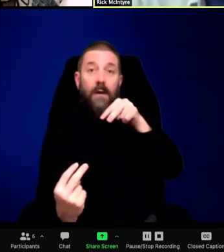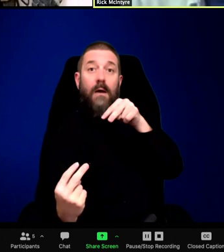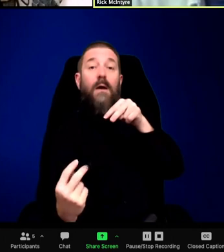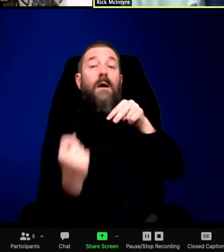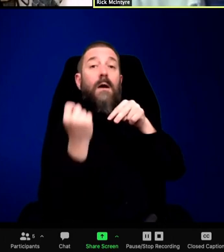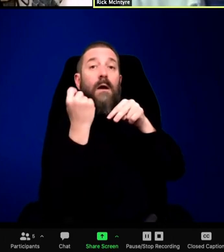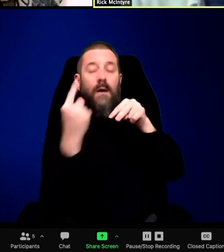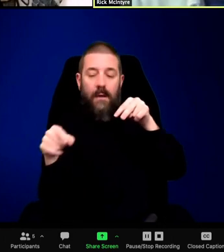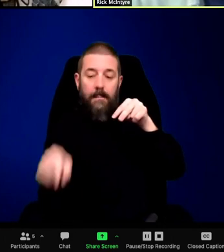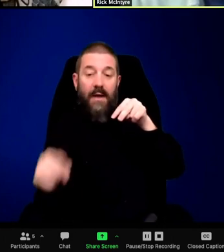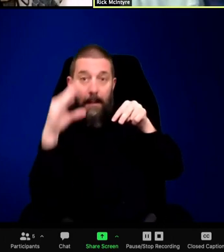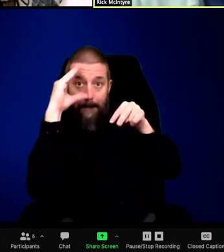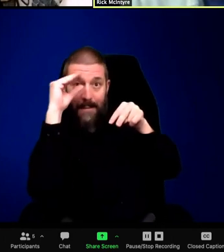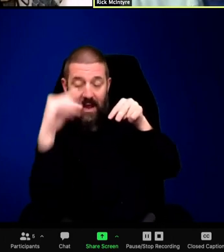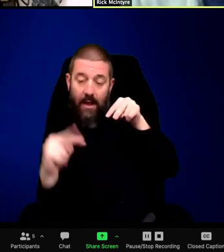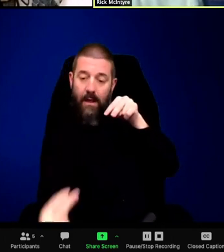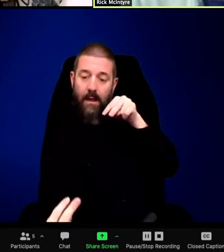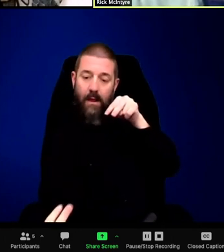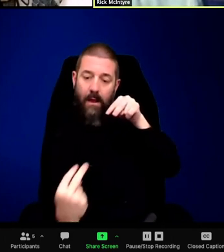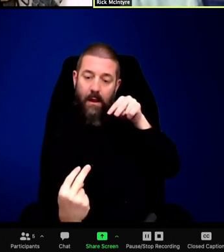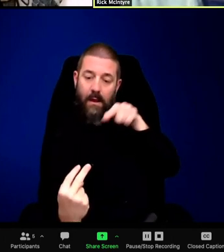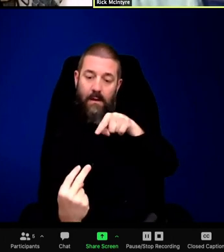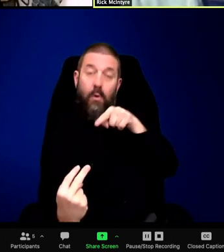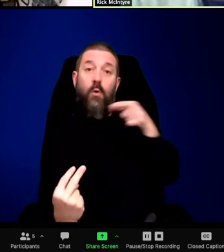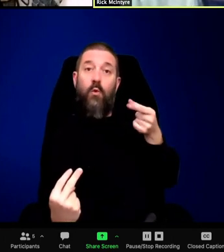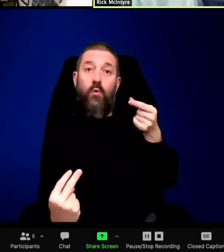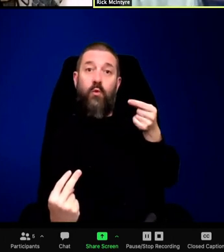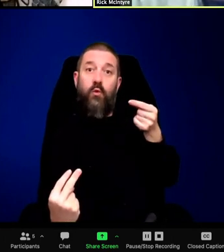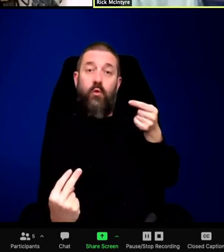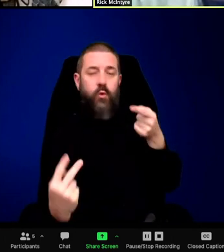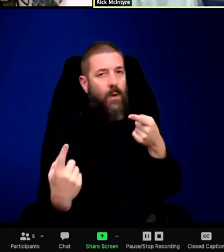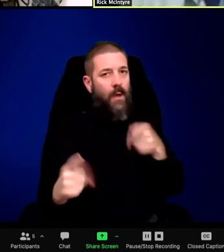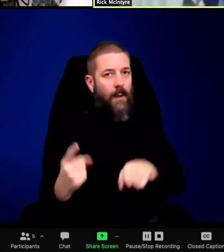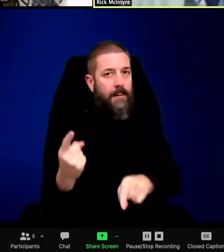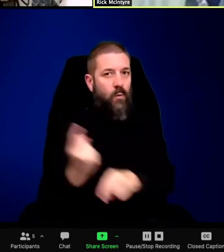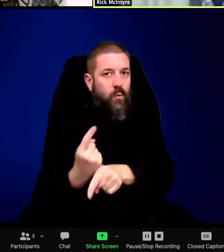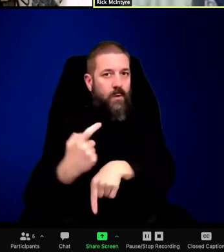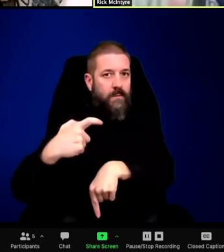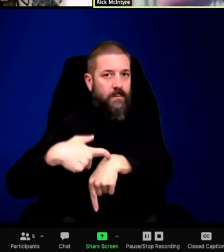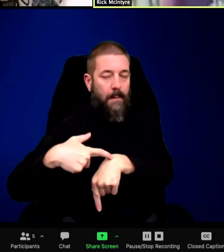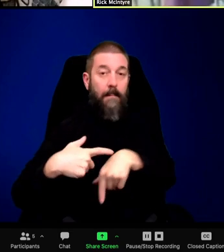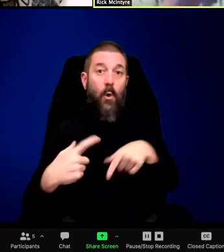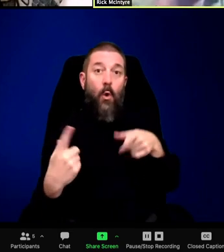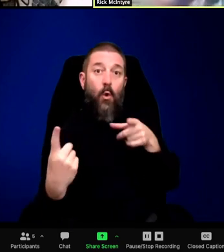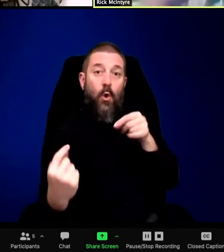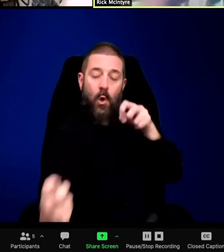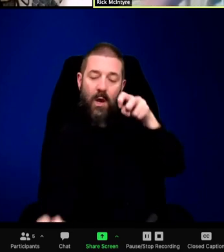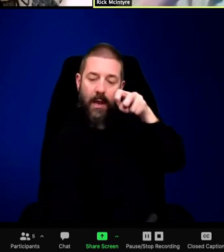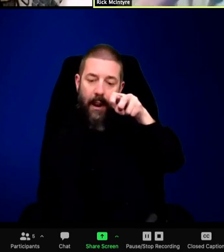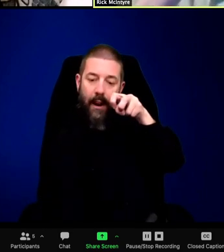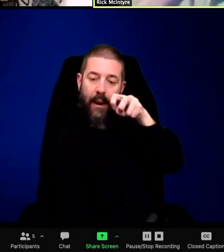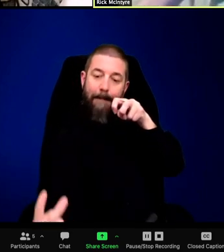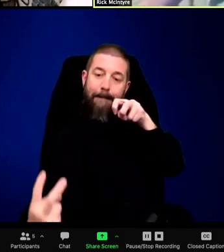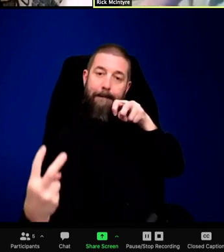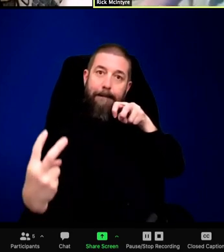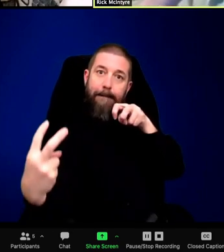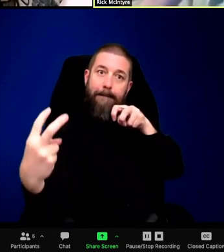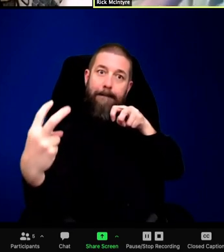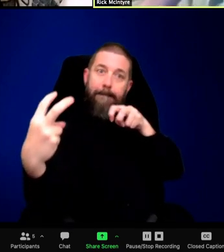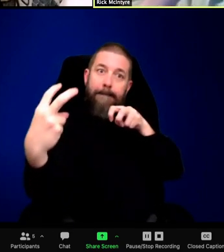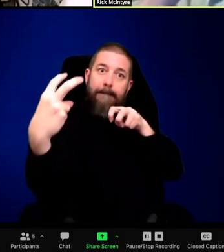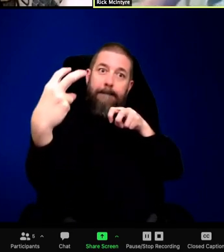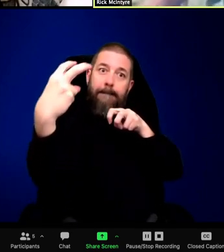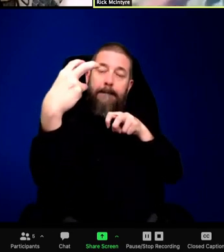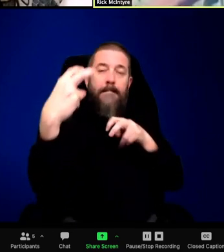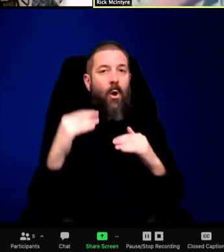as the lighter alpha female. That's going to give him a chance to play his part on the team, where let's say he'll run past the side